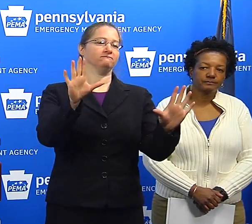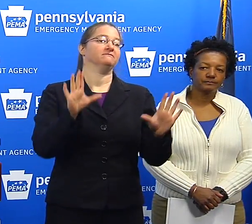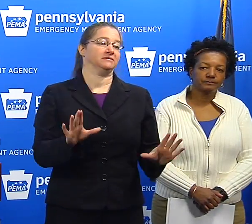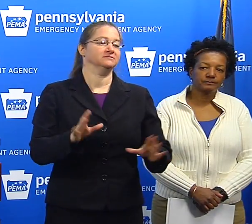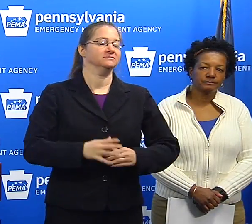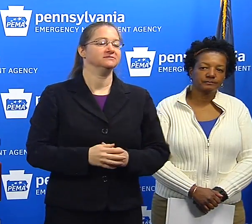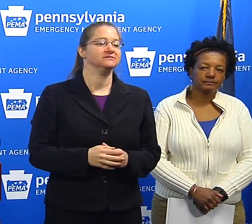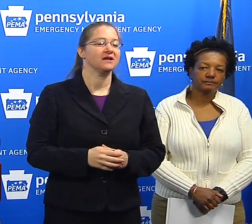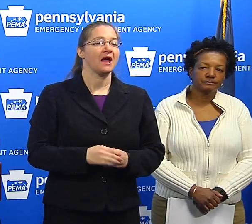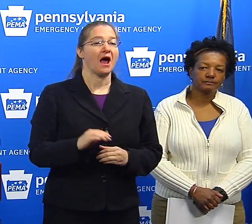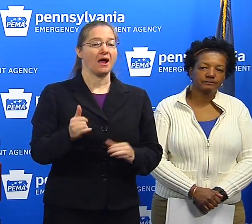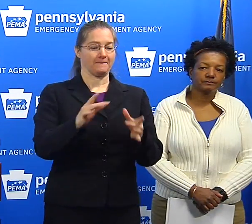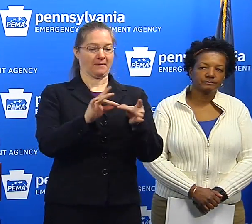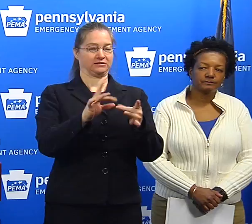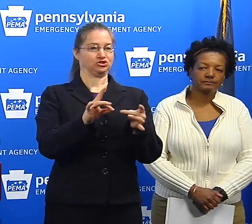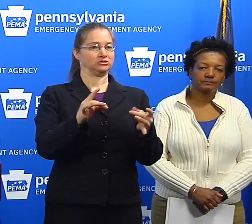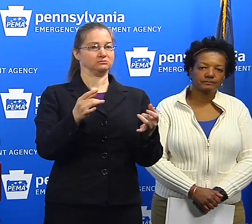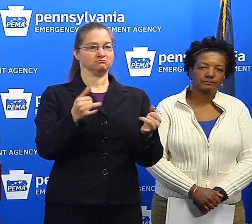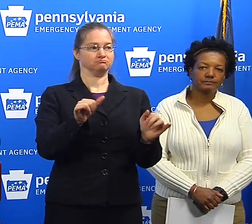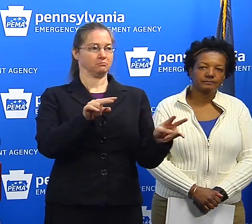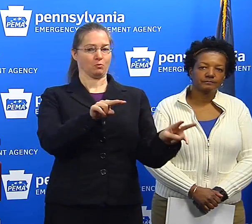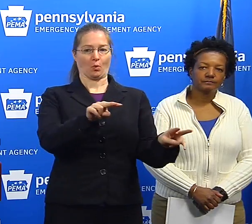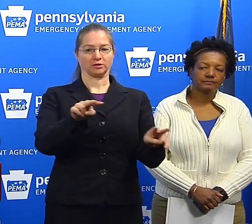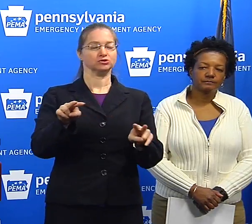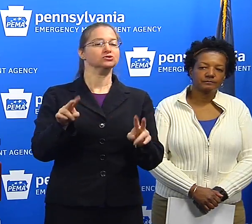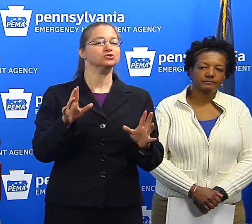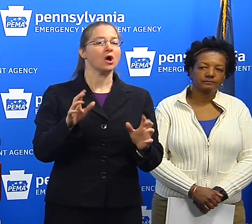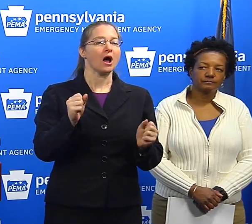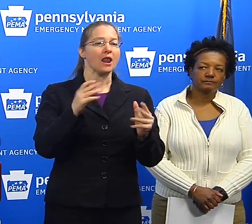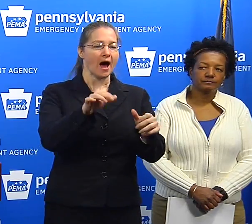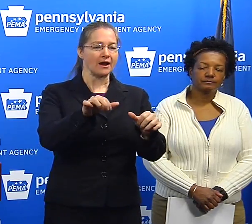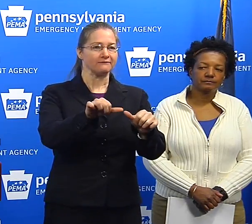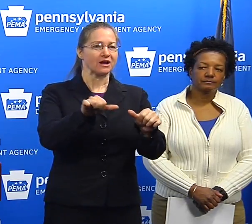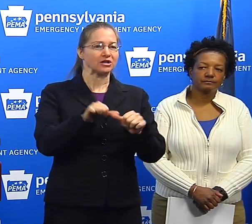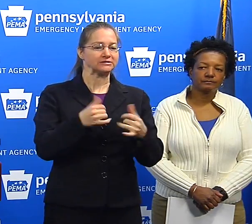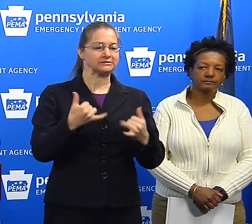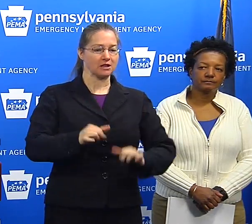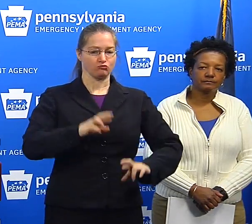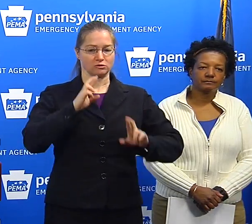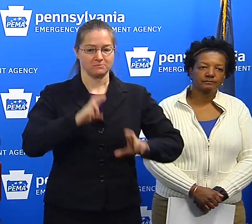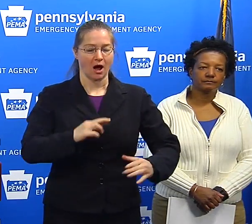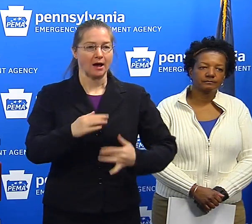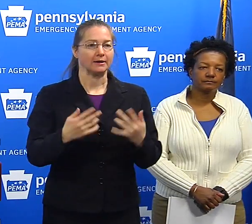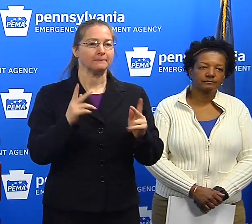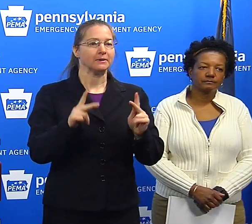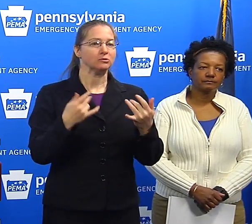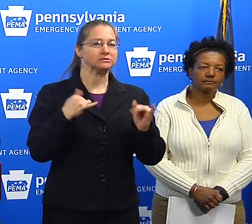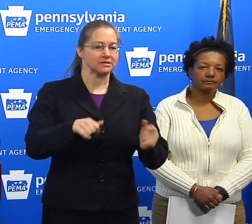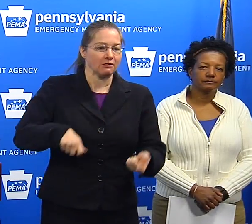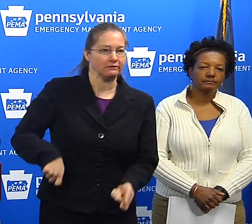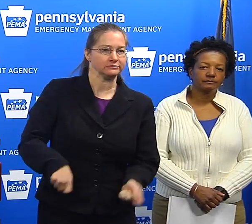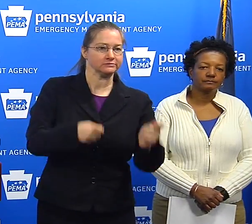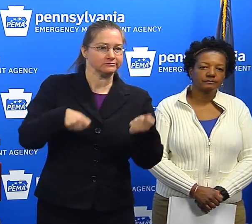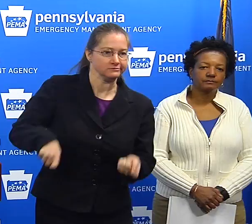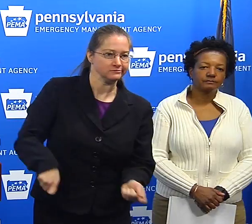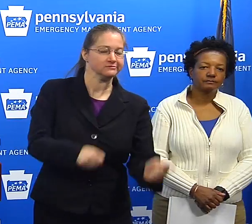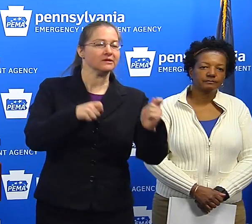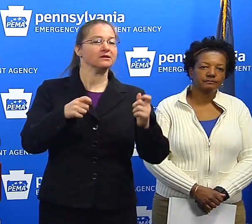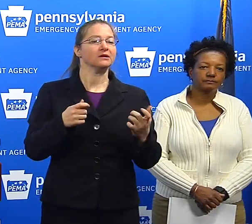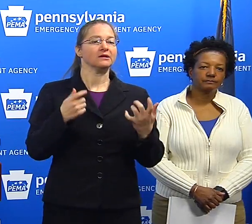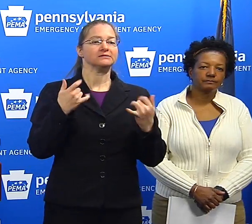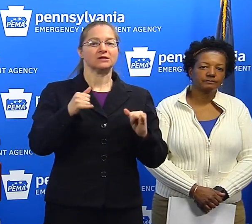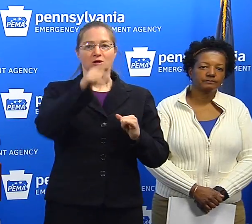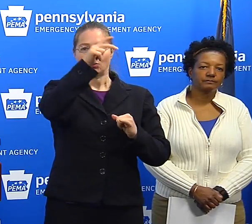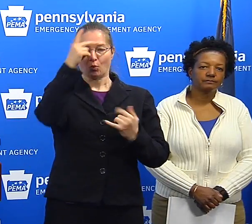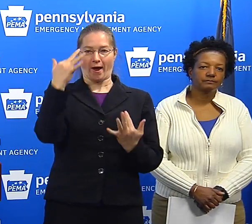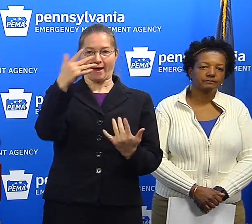think the other message is remaining vigilant from the standpoint. A lot of areas are still in that response mode. A lot of people are still digging out. You still need plow